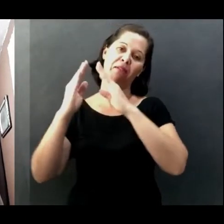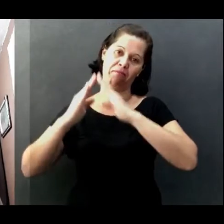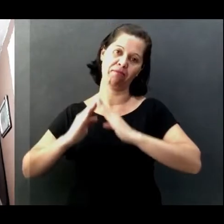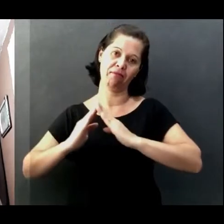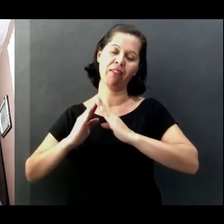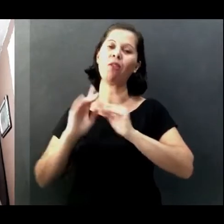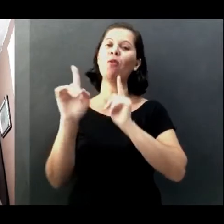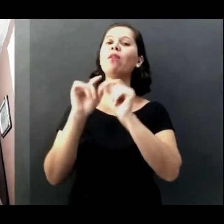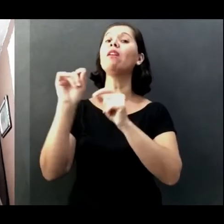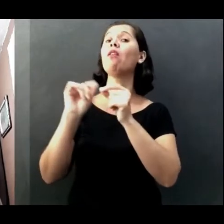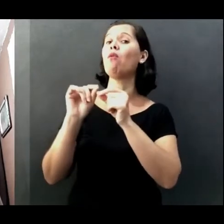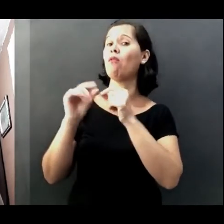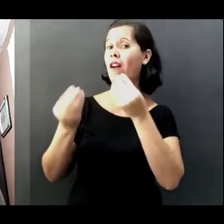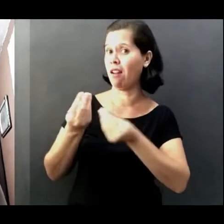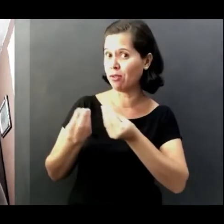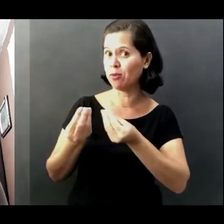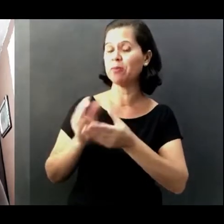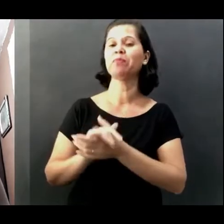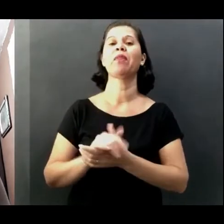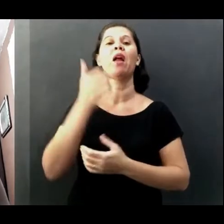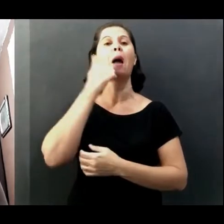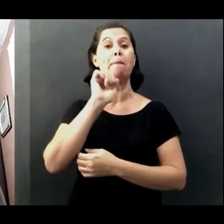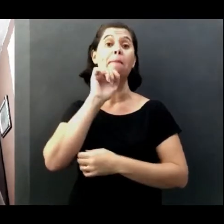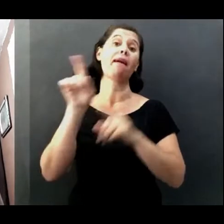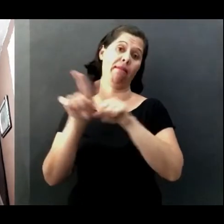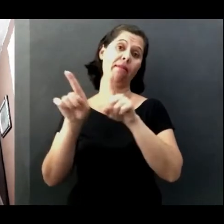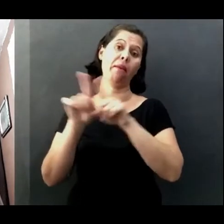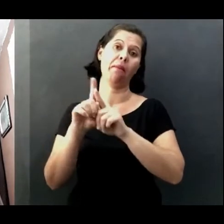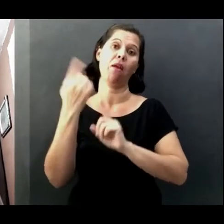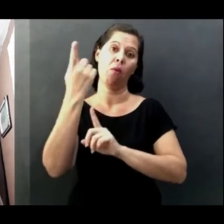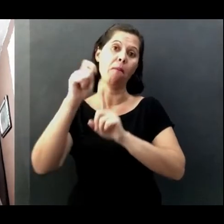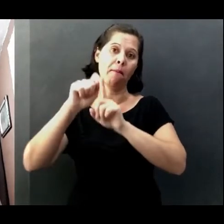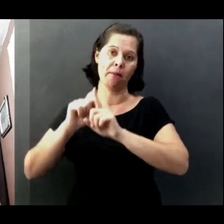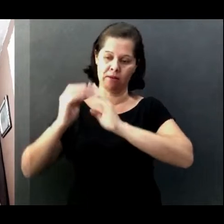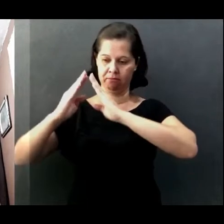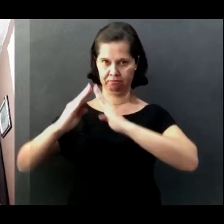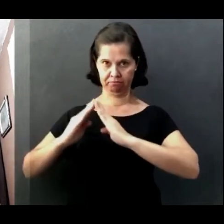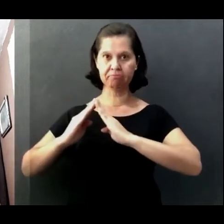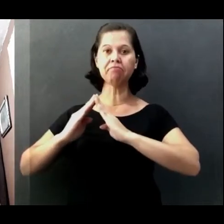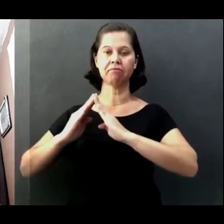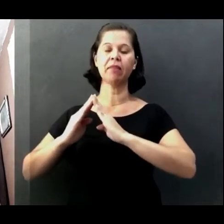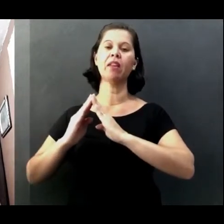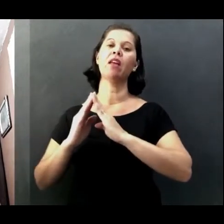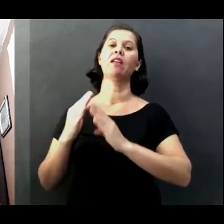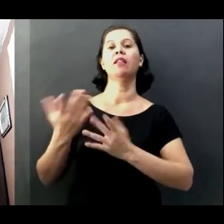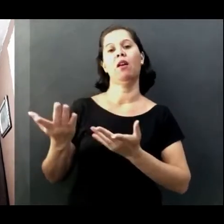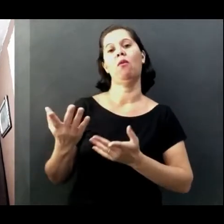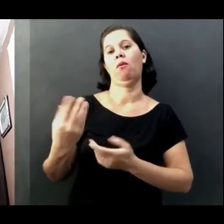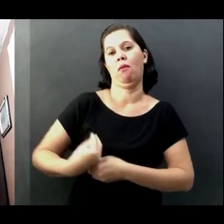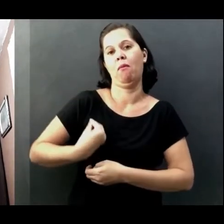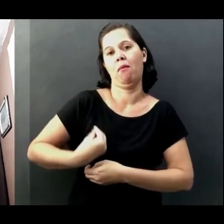Well, my mother stayed there for a month straight as well. As I said, I live in the countryside.